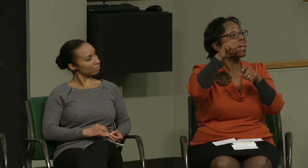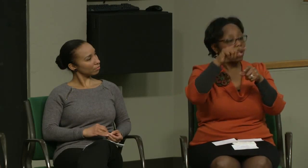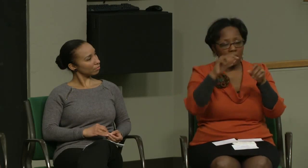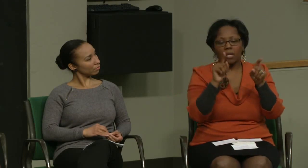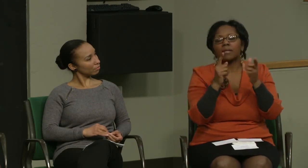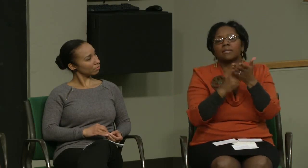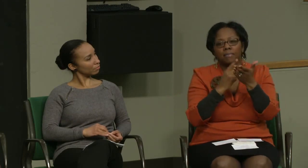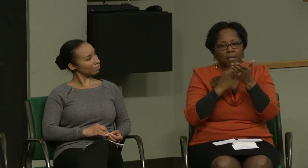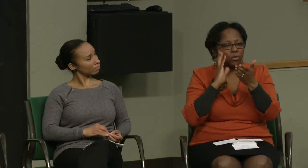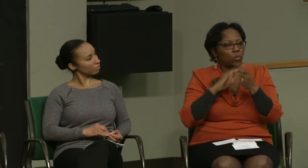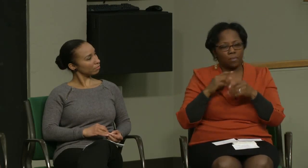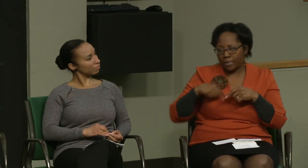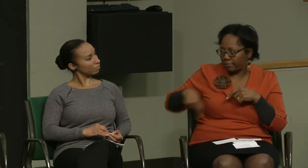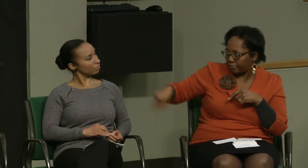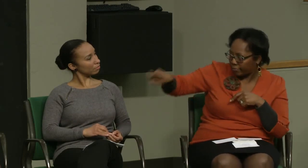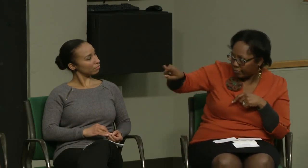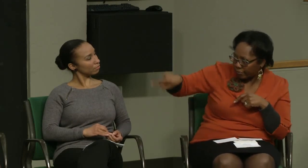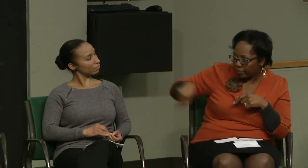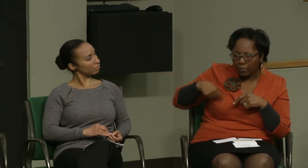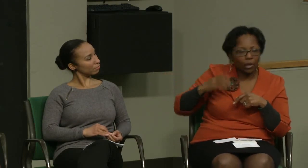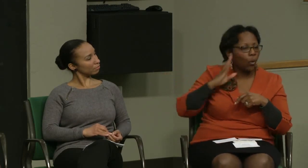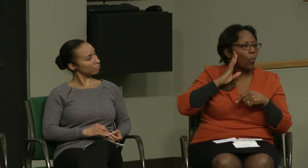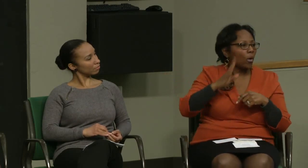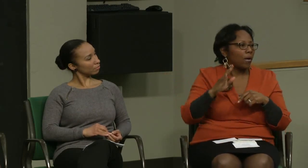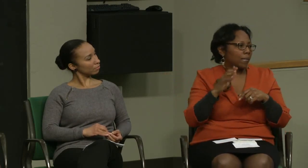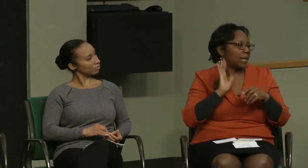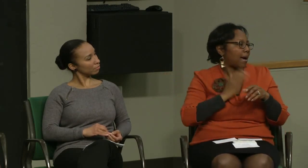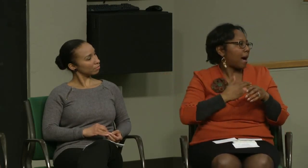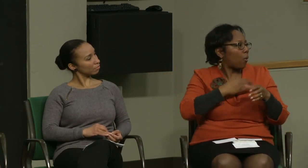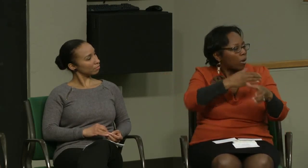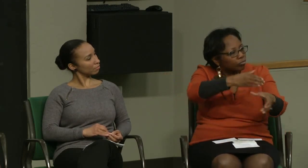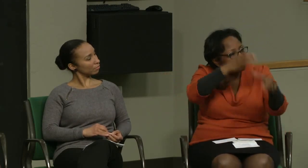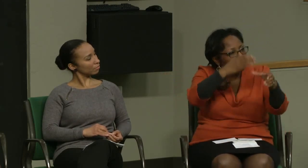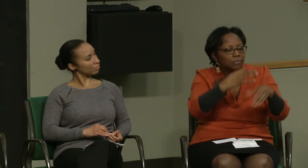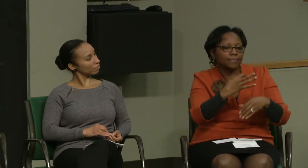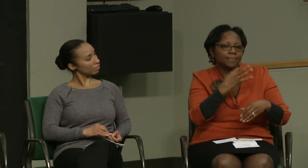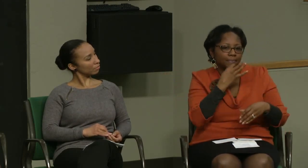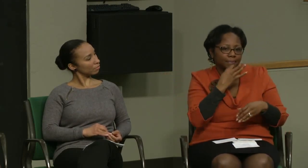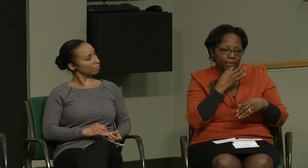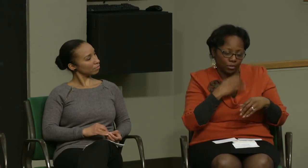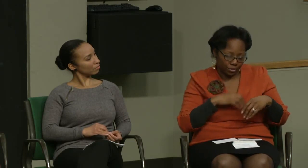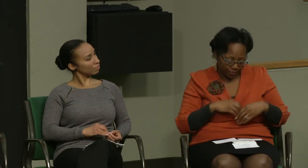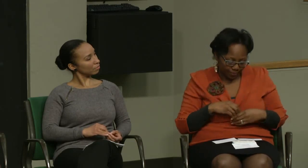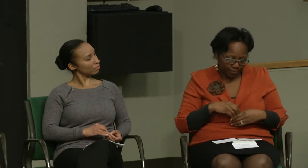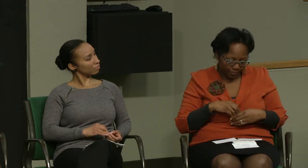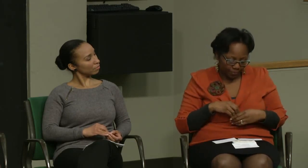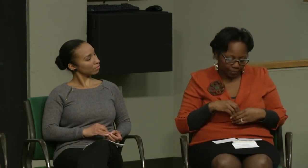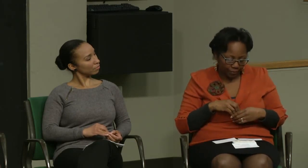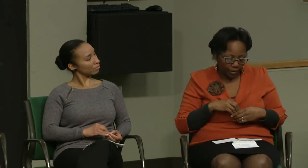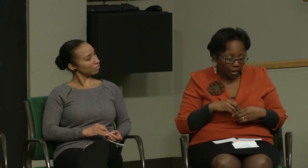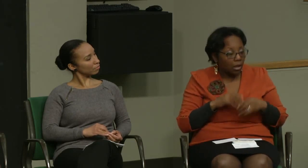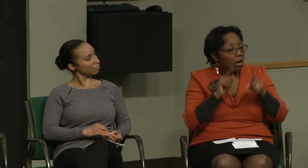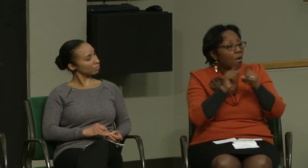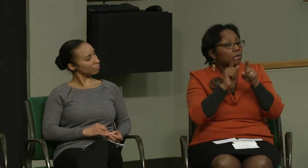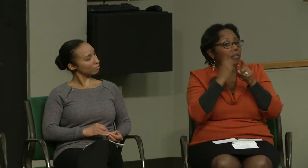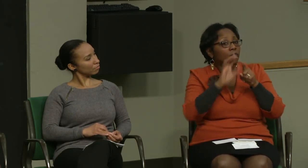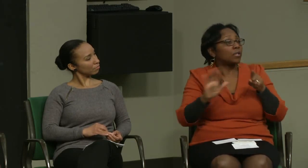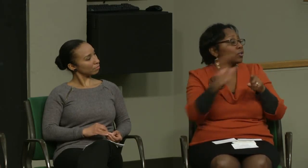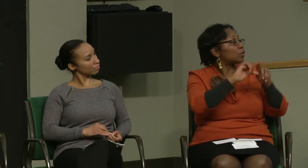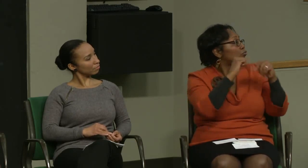example, weekly experts. Sometimes our weekly expert would be one of us. One of us that has a particular skill